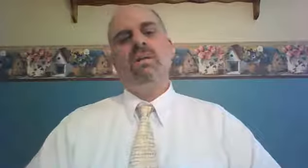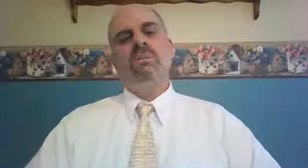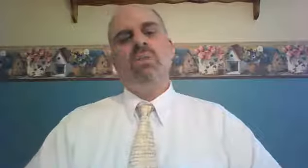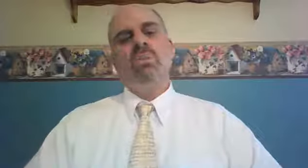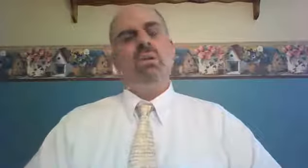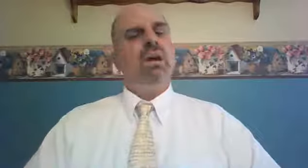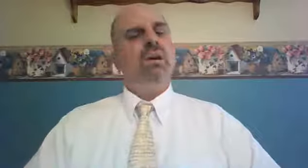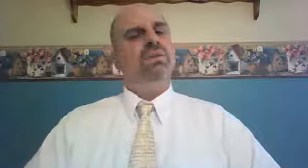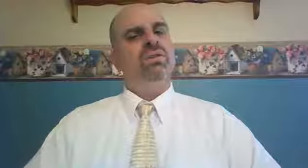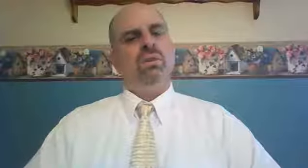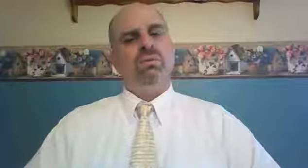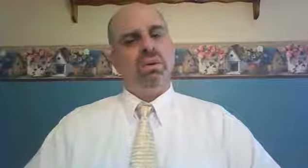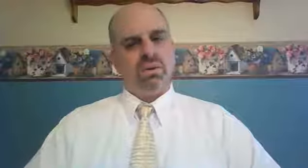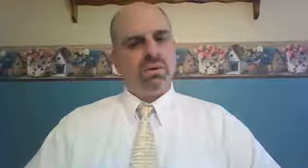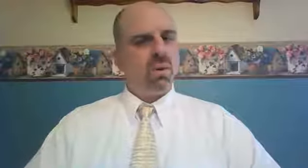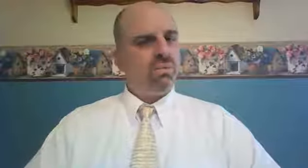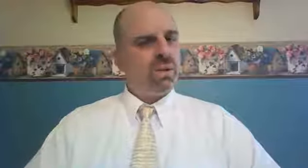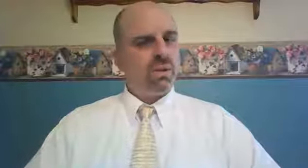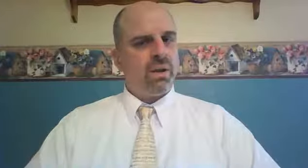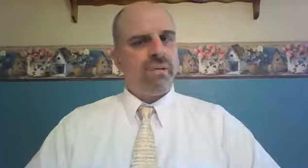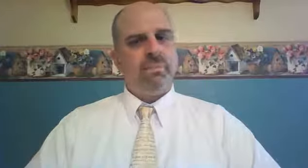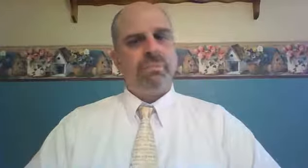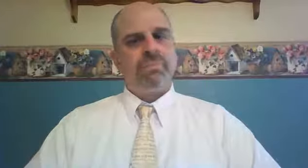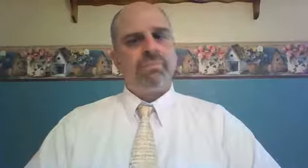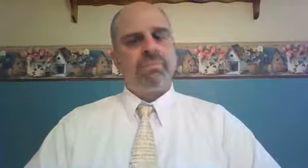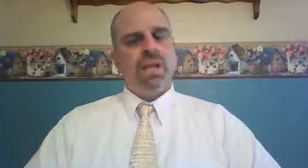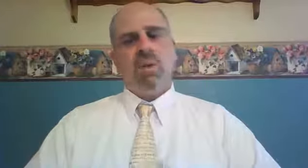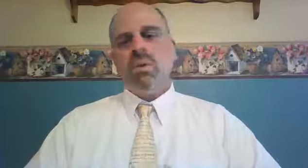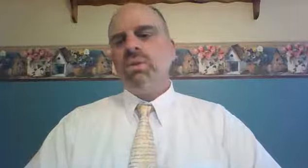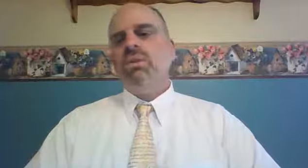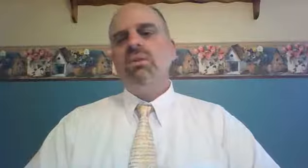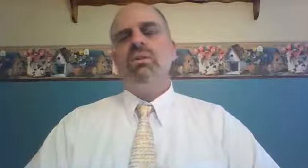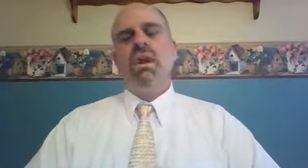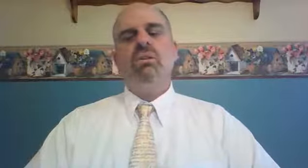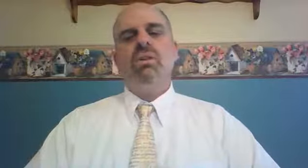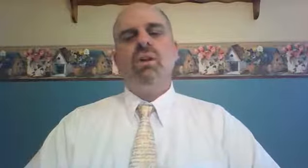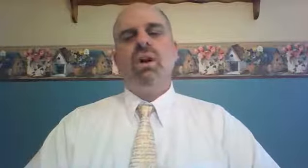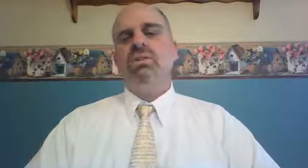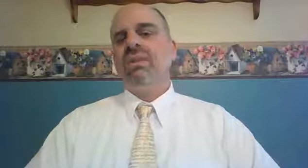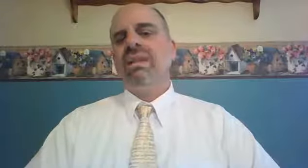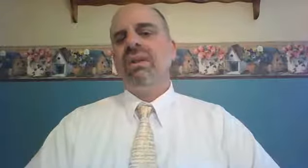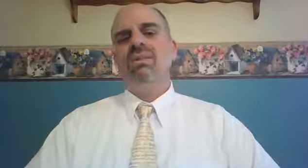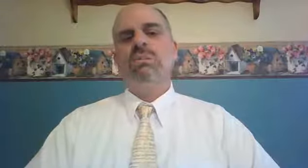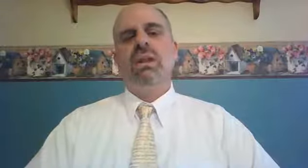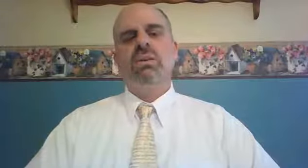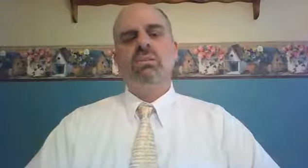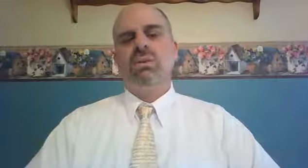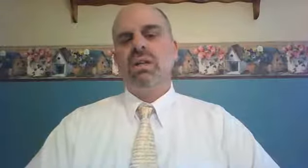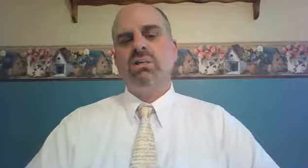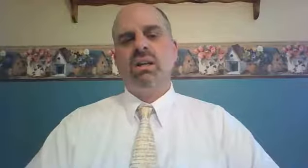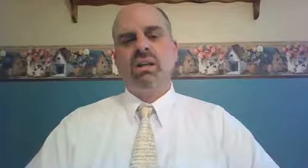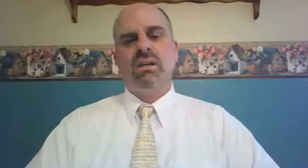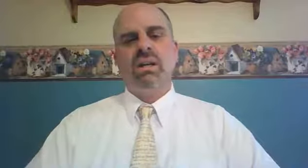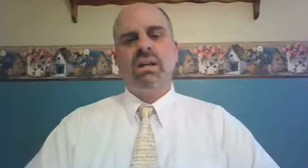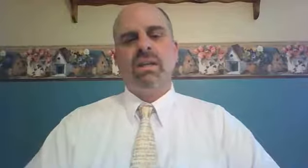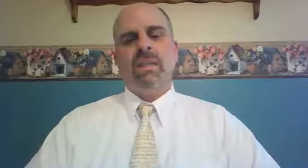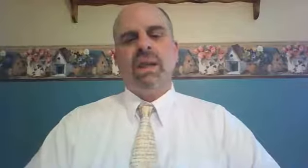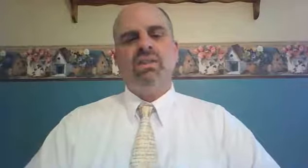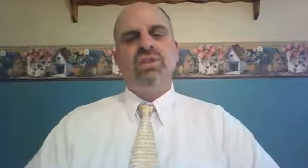prepared to return home from there. And with her two daughters-in-law, she had left the place where she had been living and